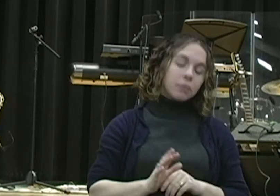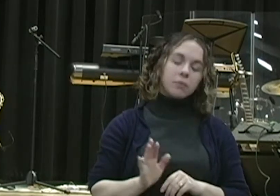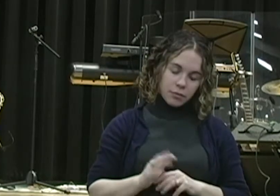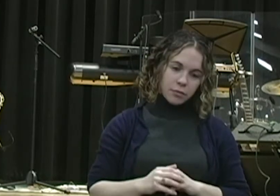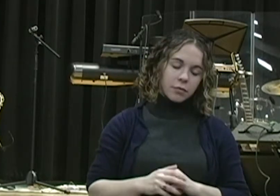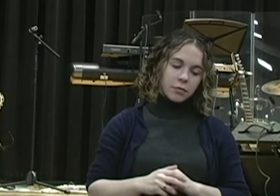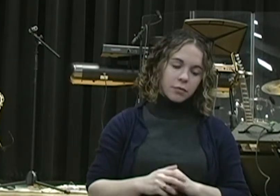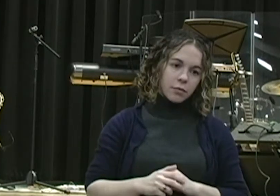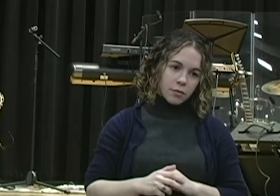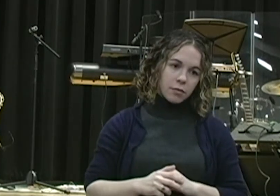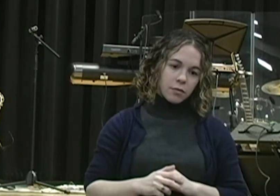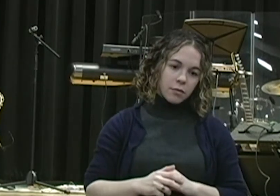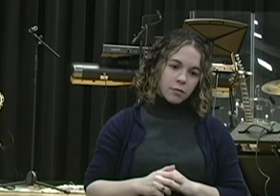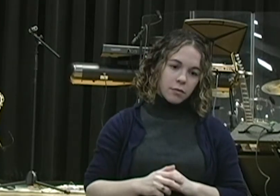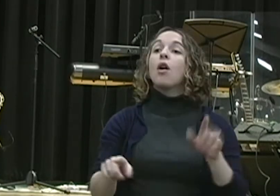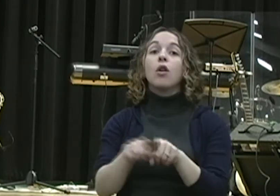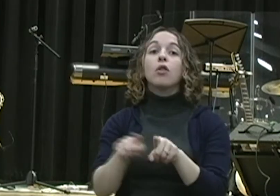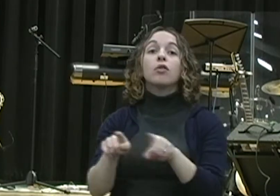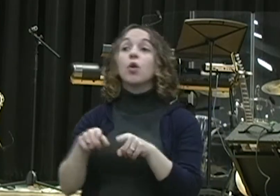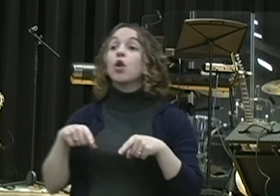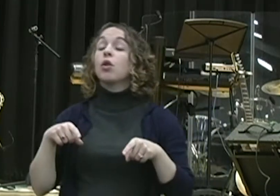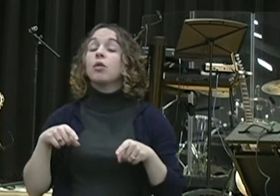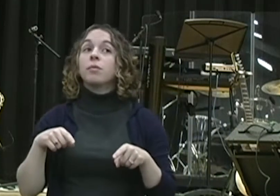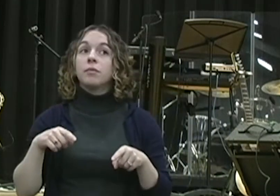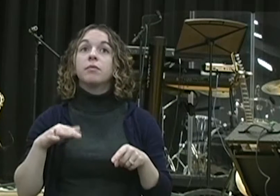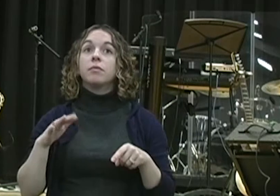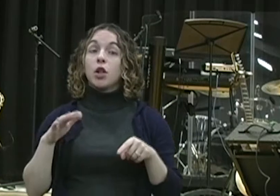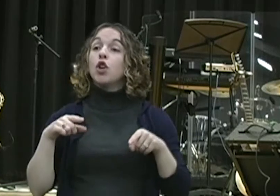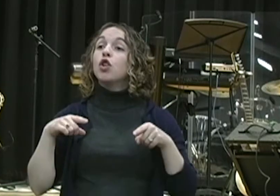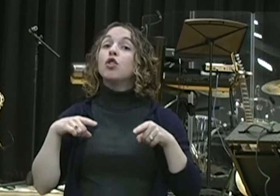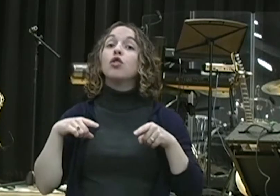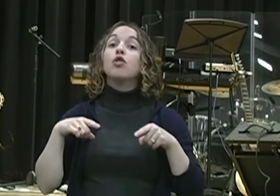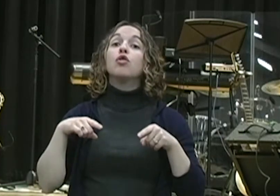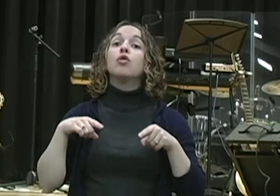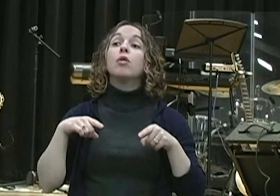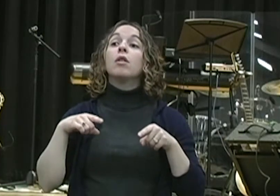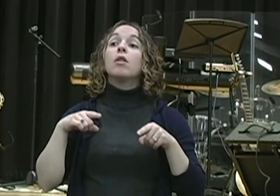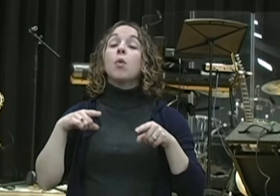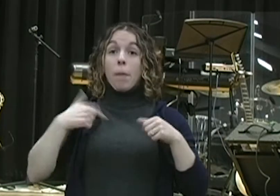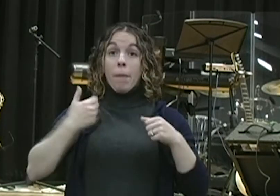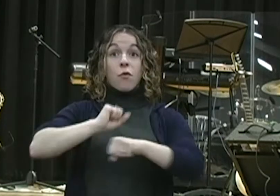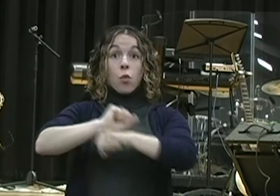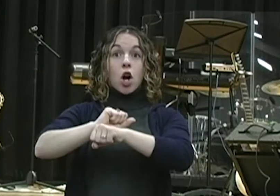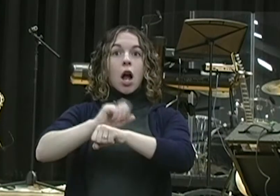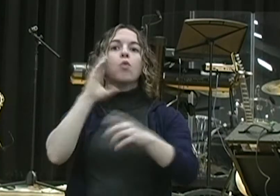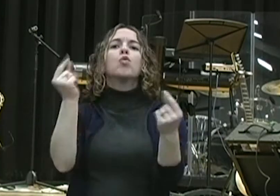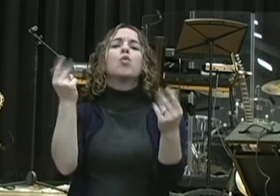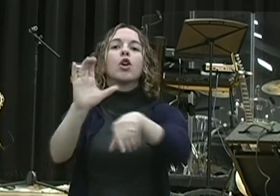you get a little brain freeze. So one of the things I do, I'm not a gamer, but there's one game that every now and then I'll play just to sort of relieve my